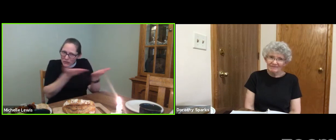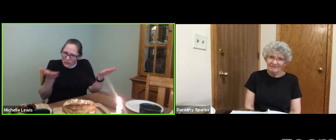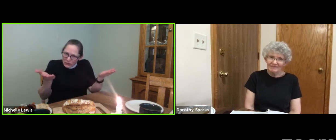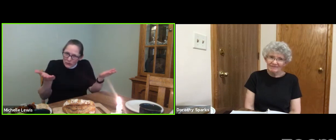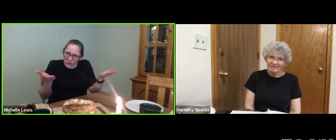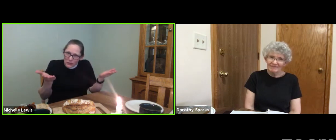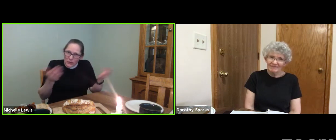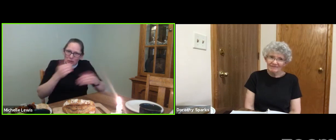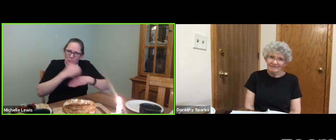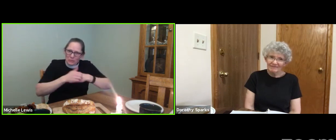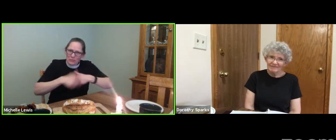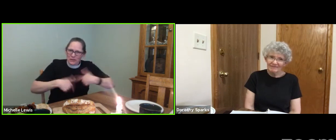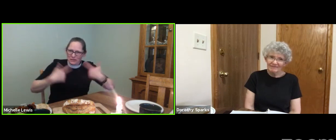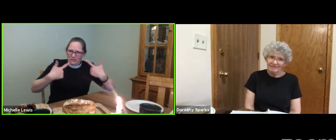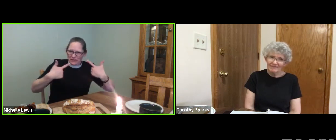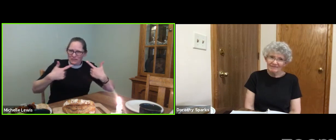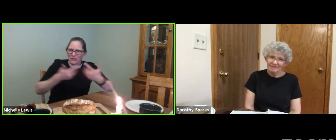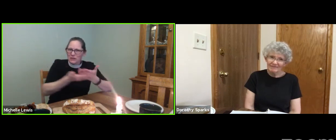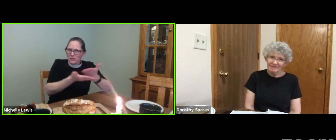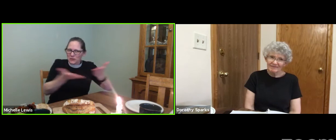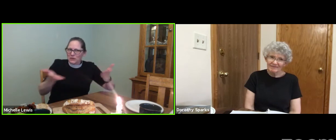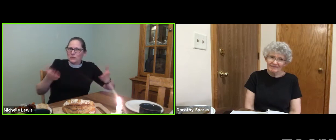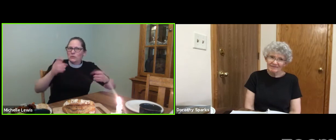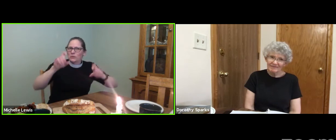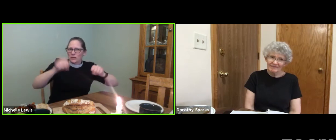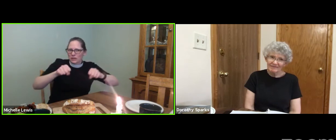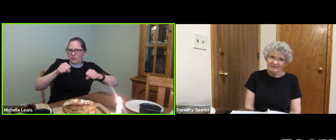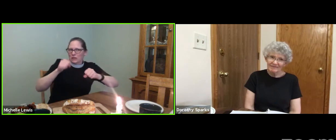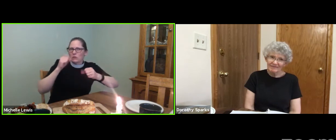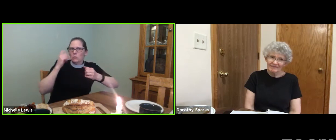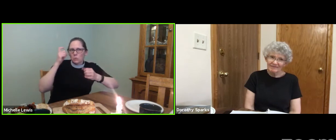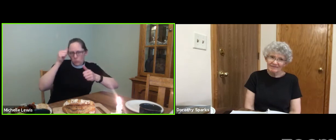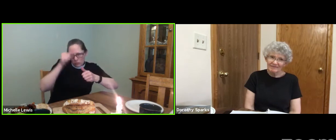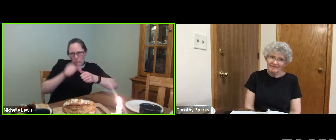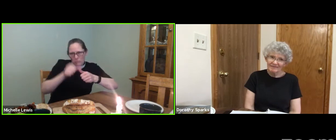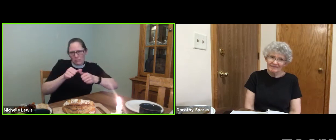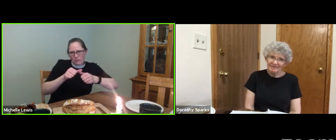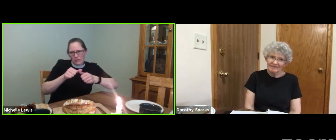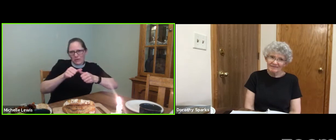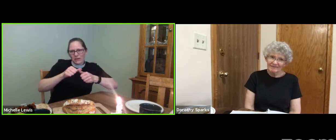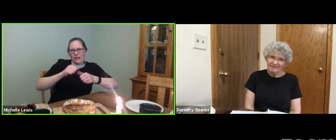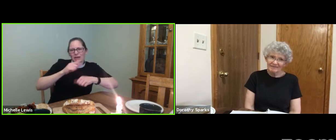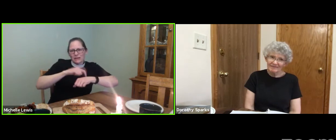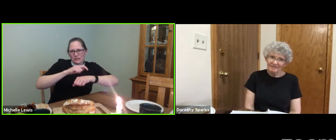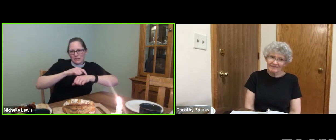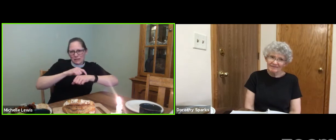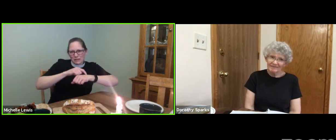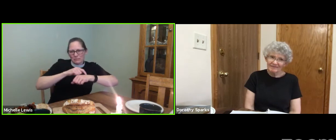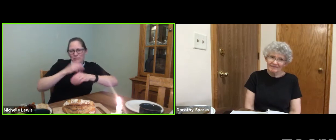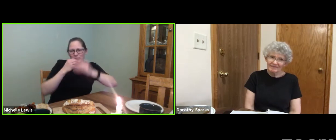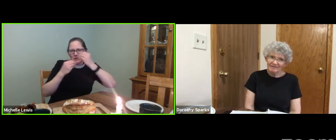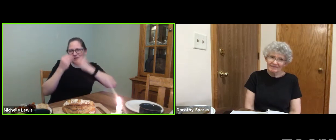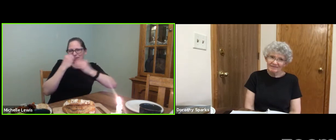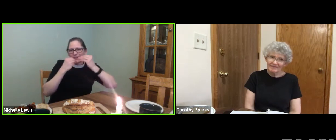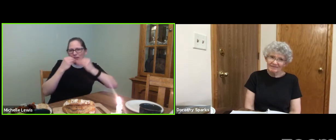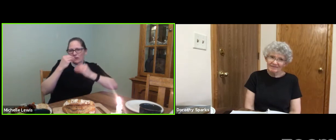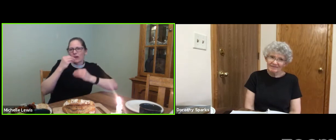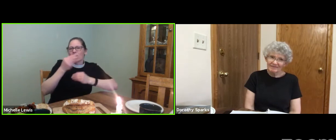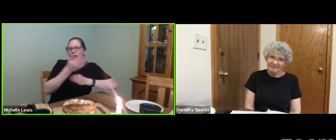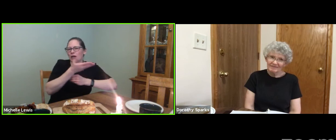So, I hope that each of you can remember a special meal